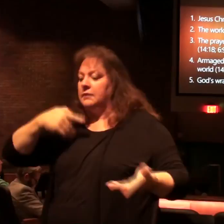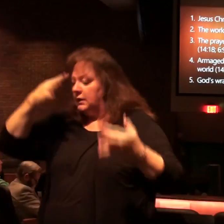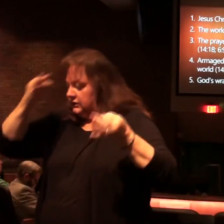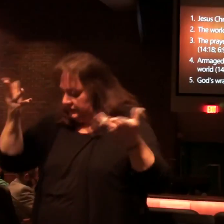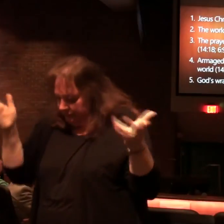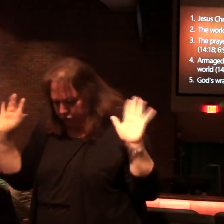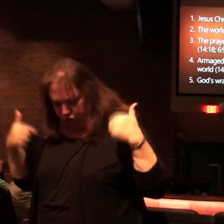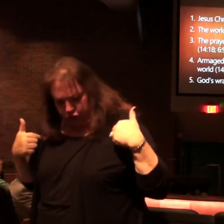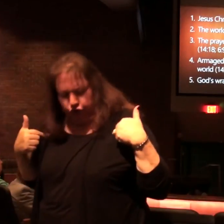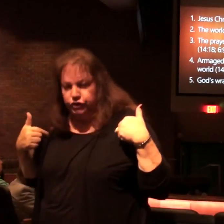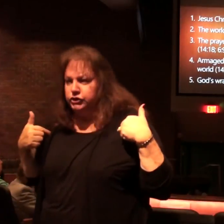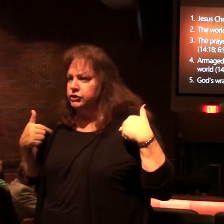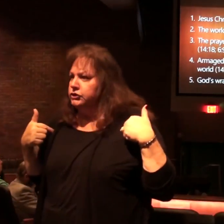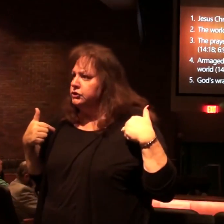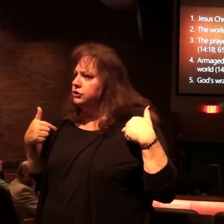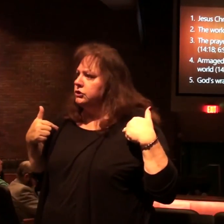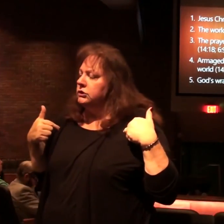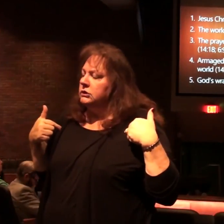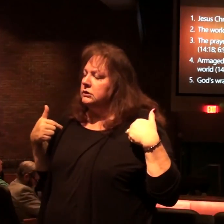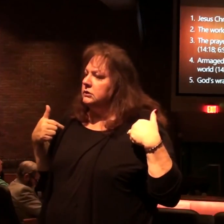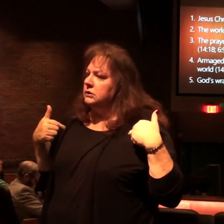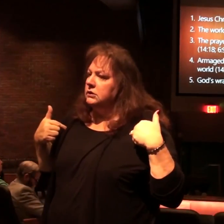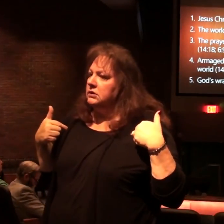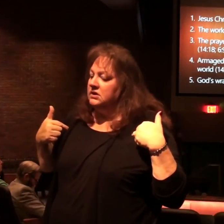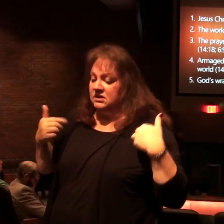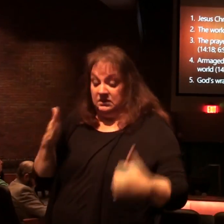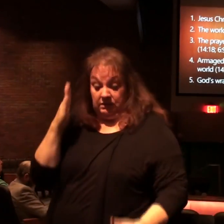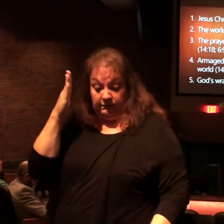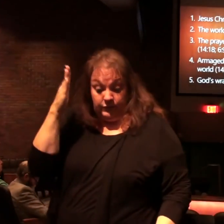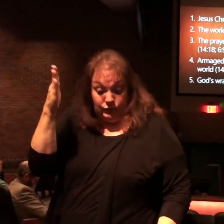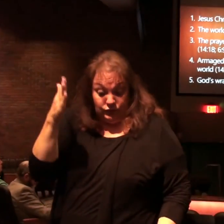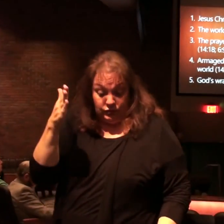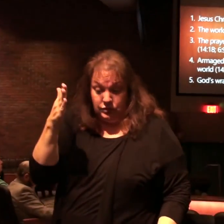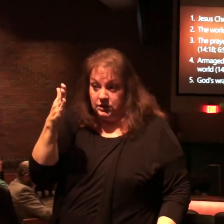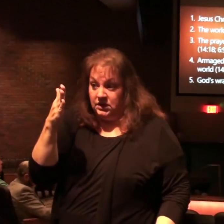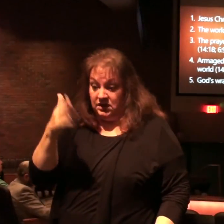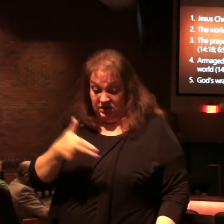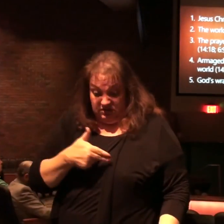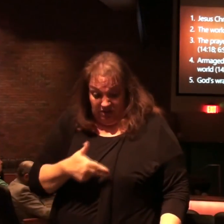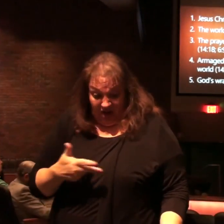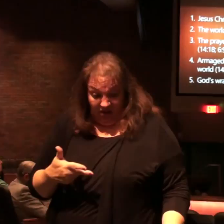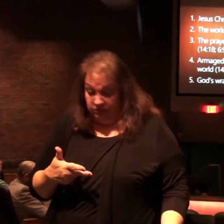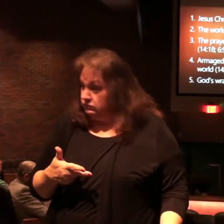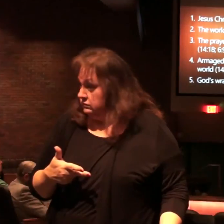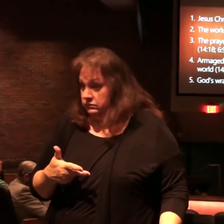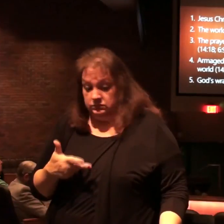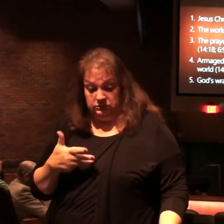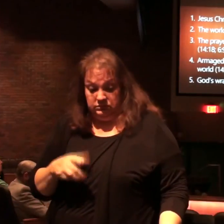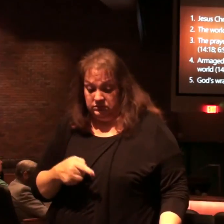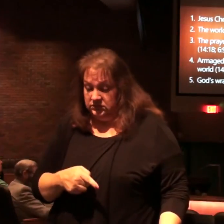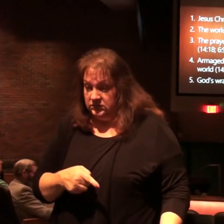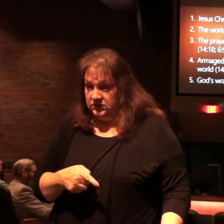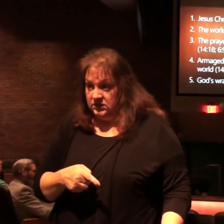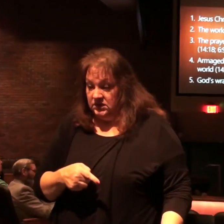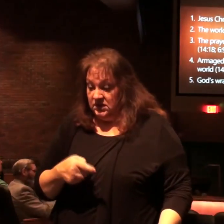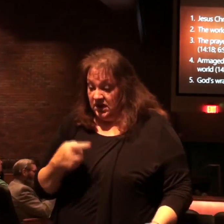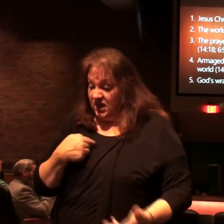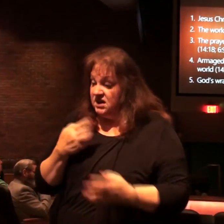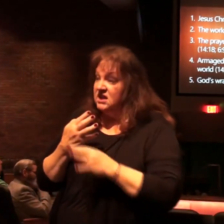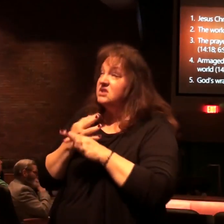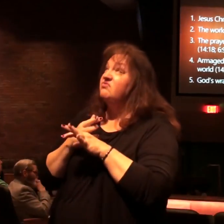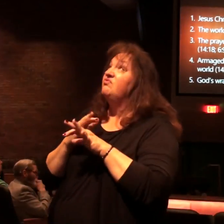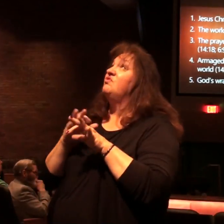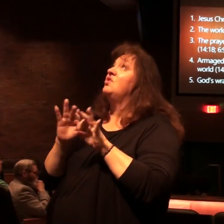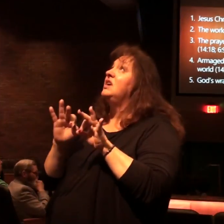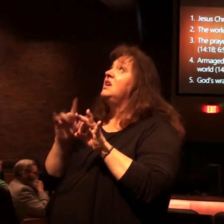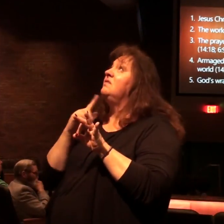decision. I have no future in going to hell. And there's no cost in